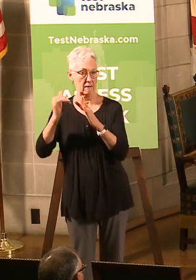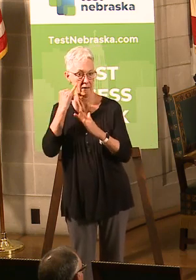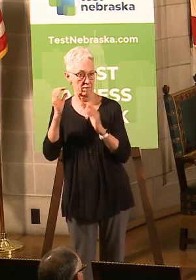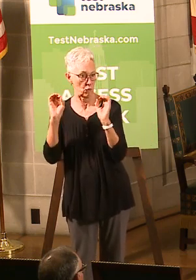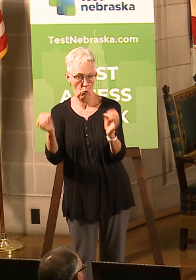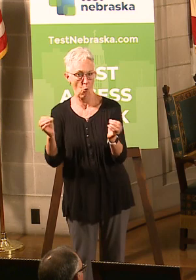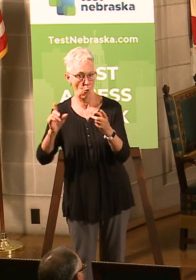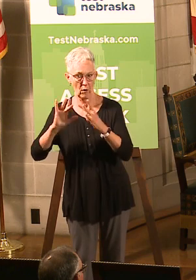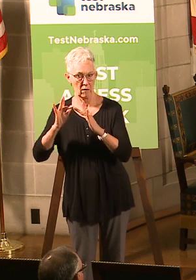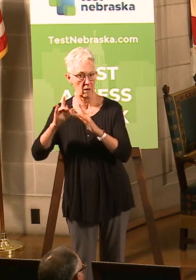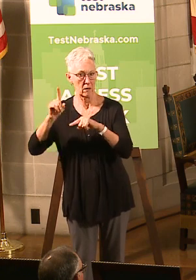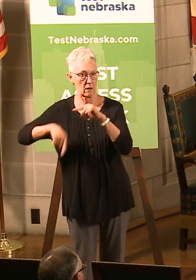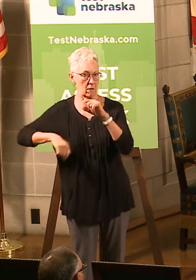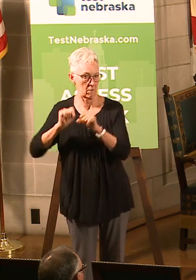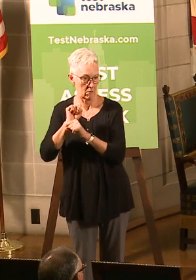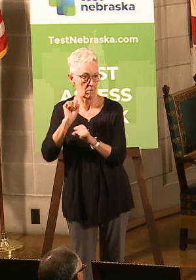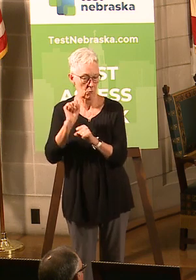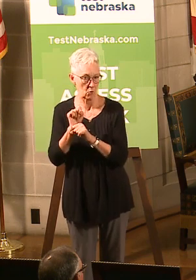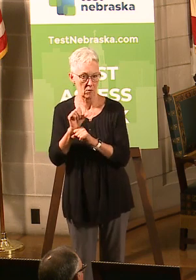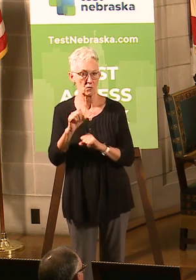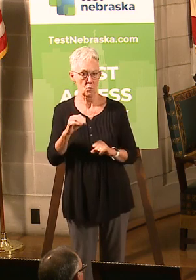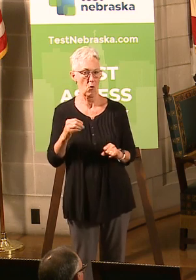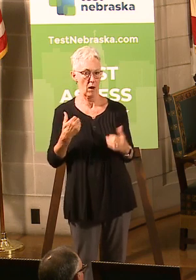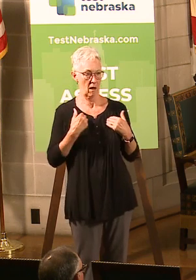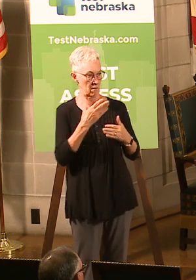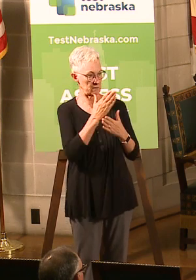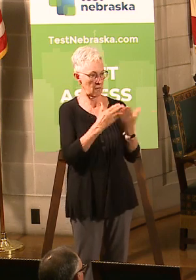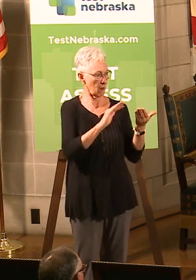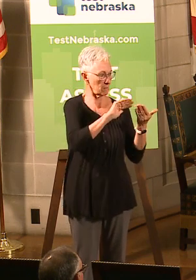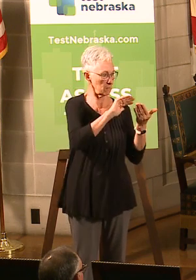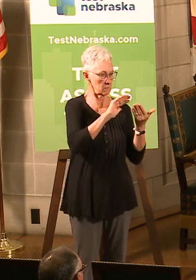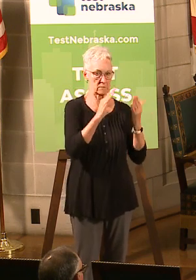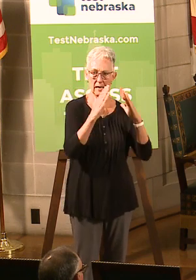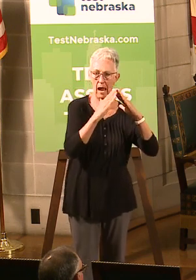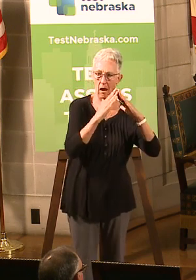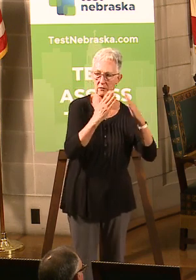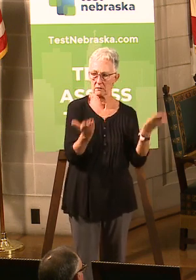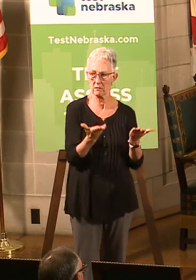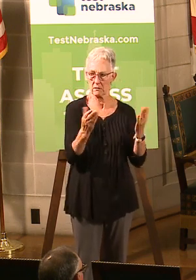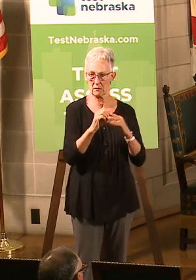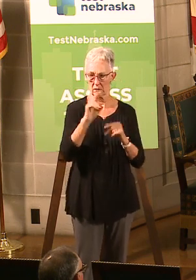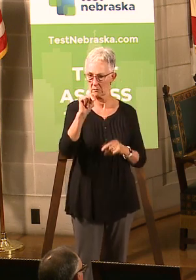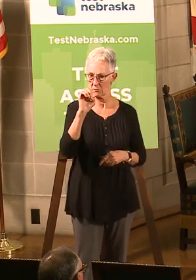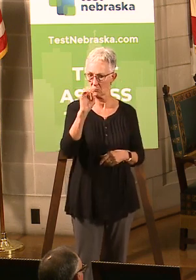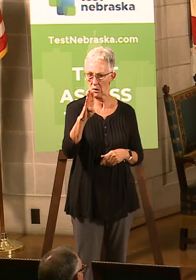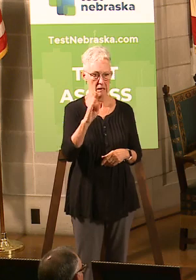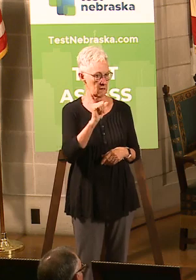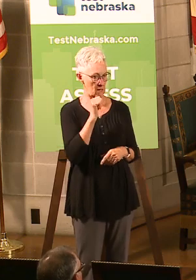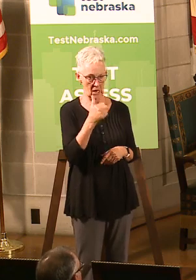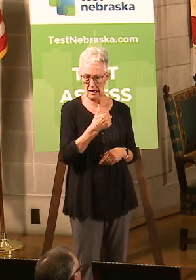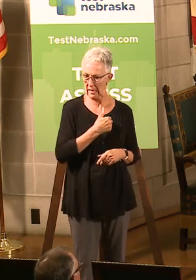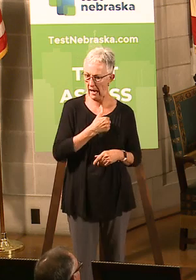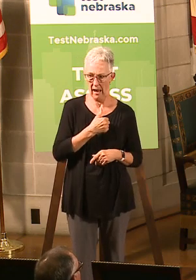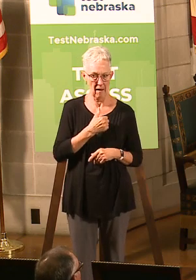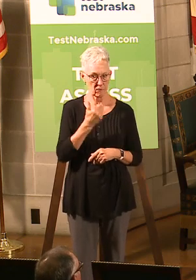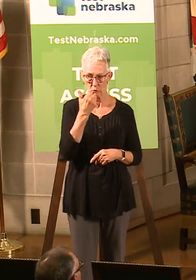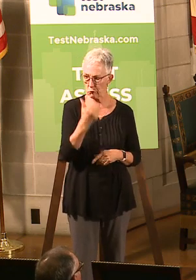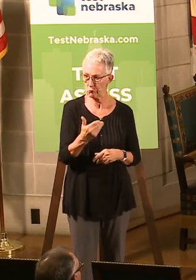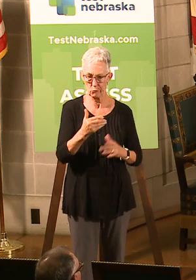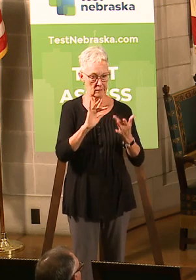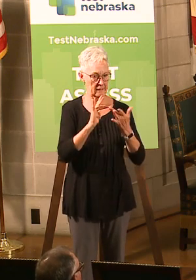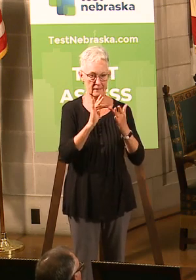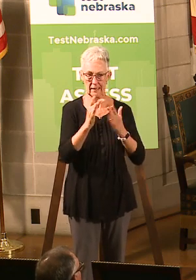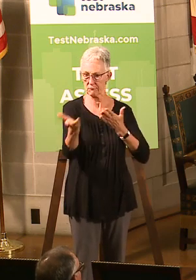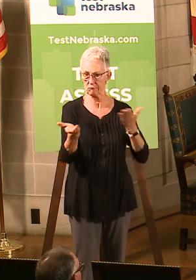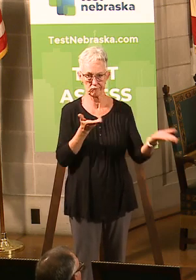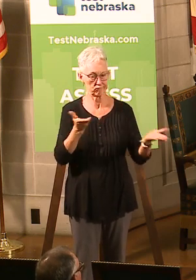for working from home, and so forth. And we've got a number of communities that are unserved or underserved, according to the federal government,